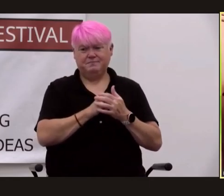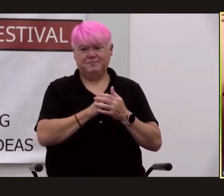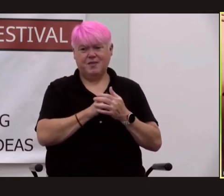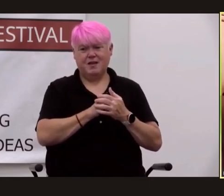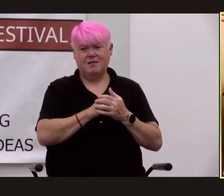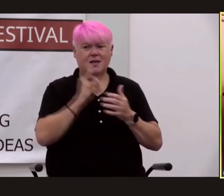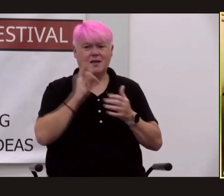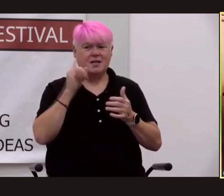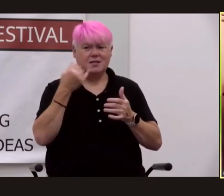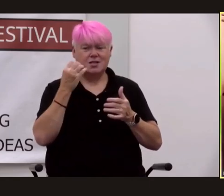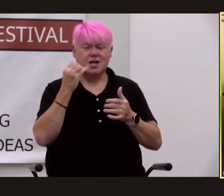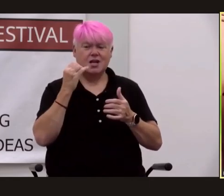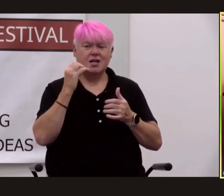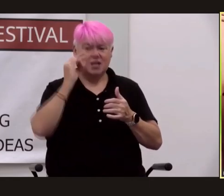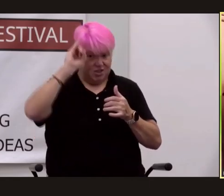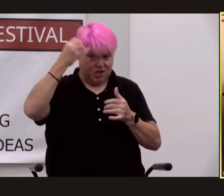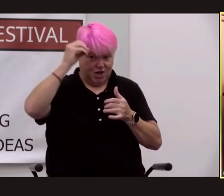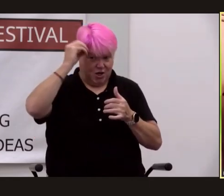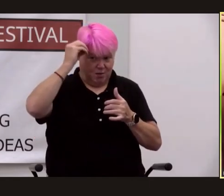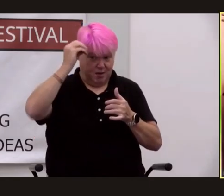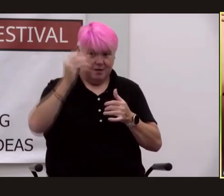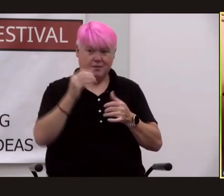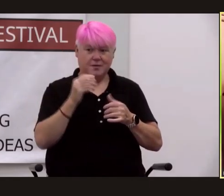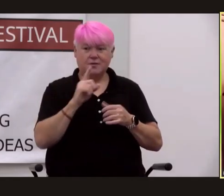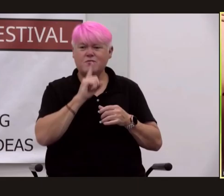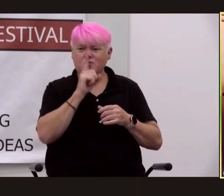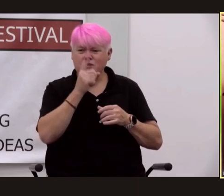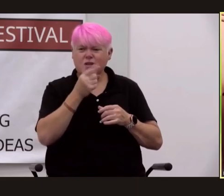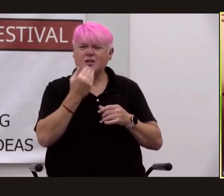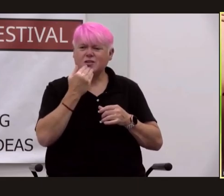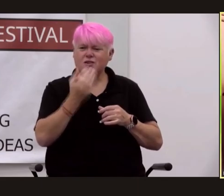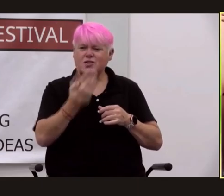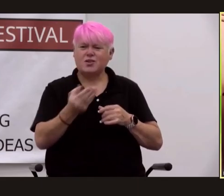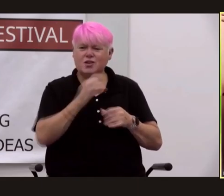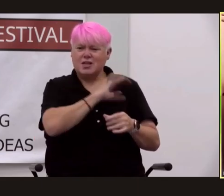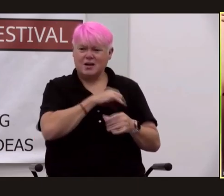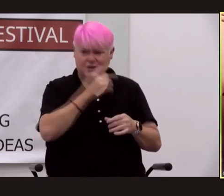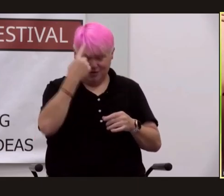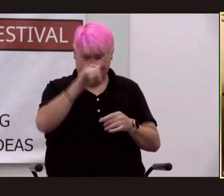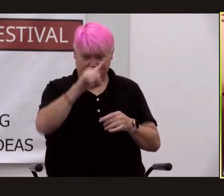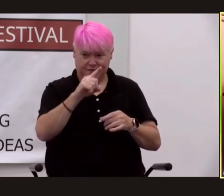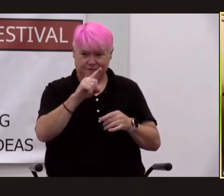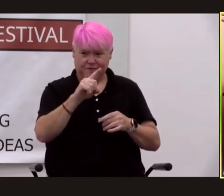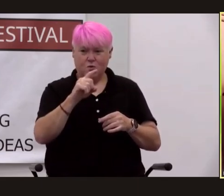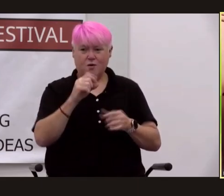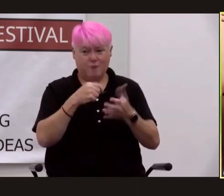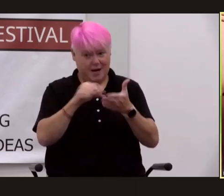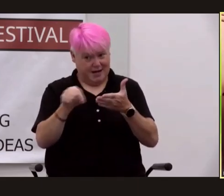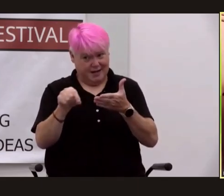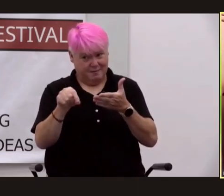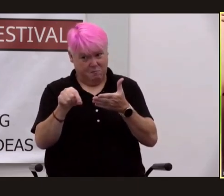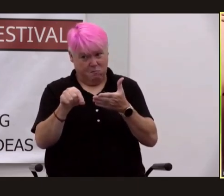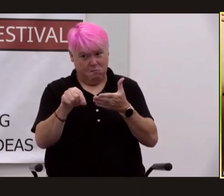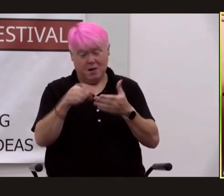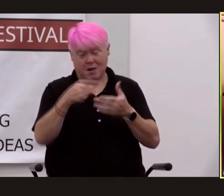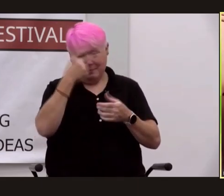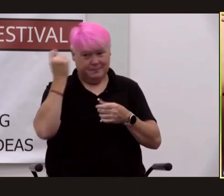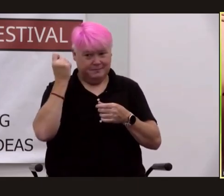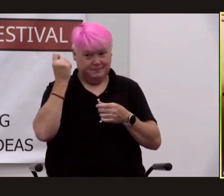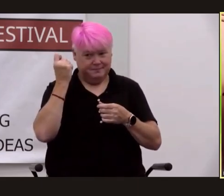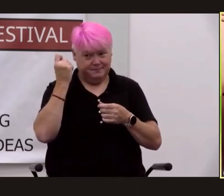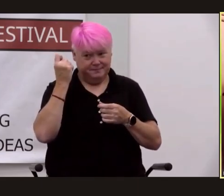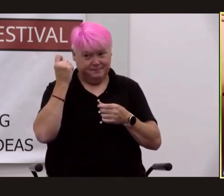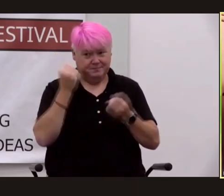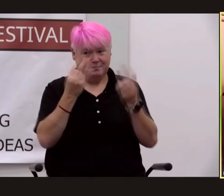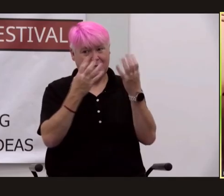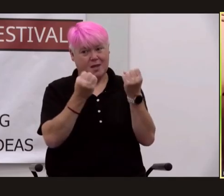is a really good character for fiction even though he was a real human being because uh many